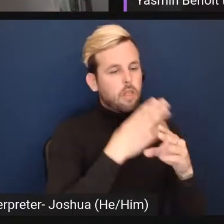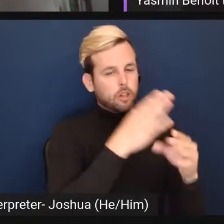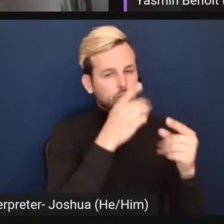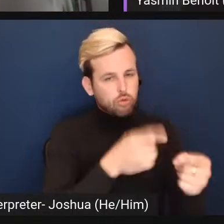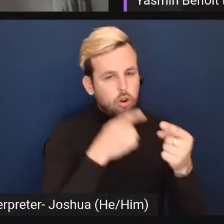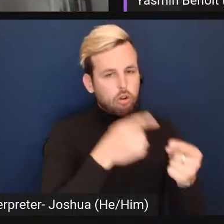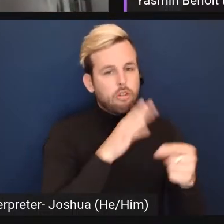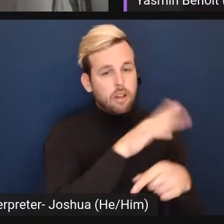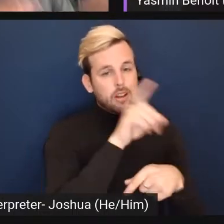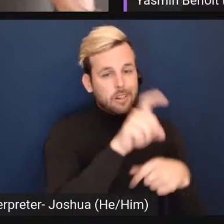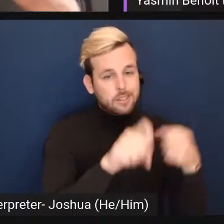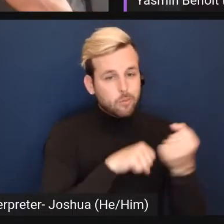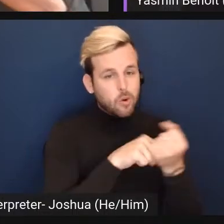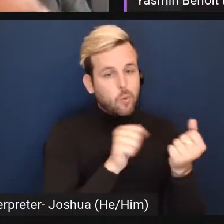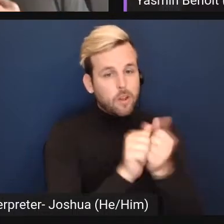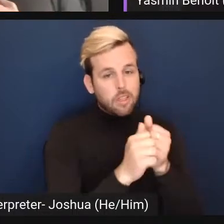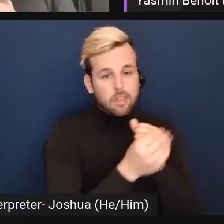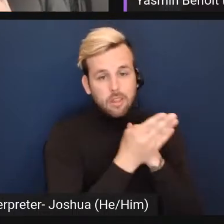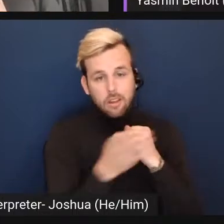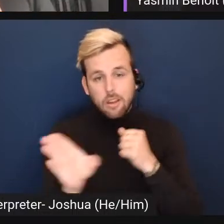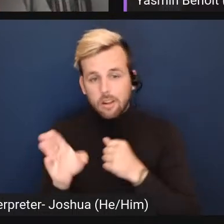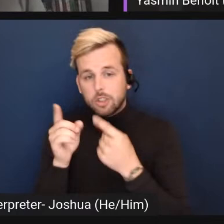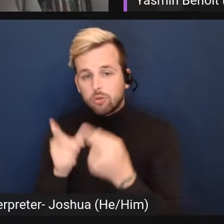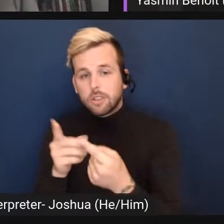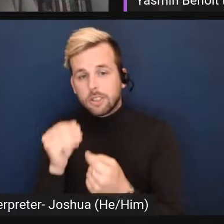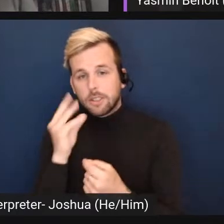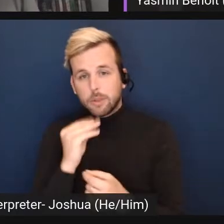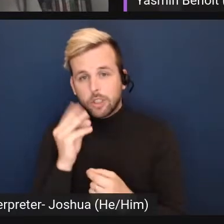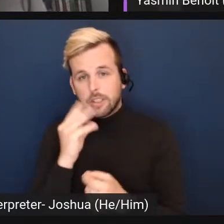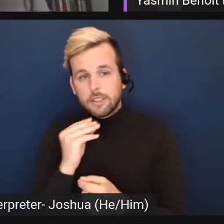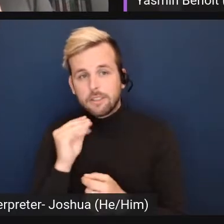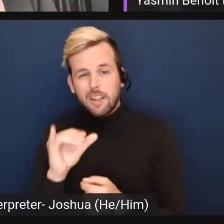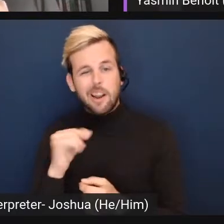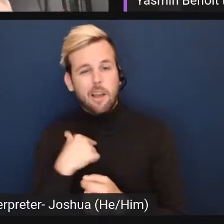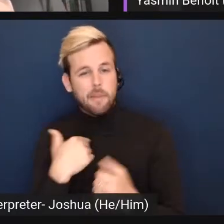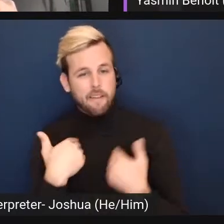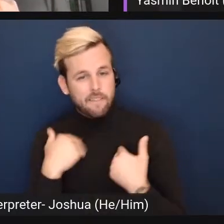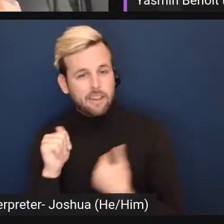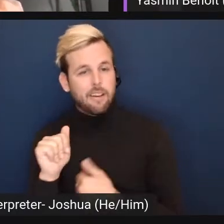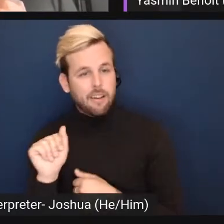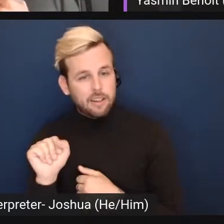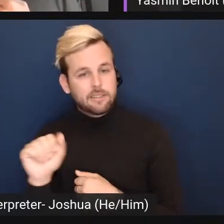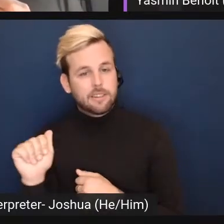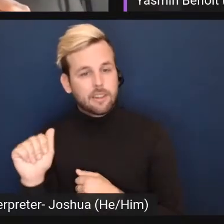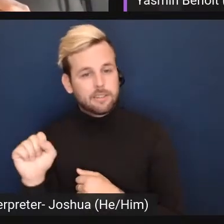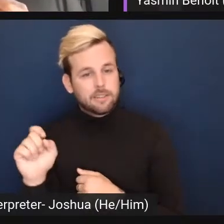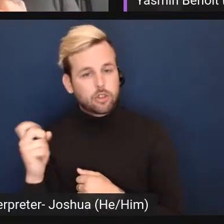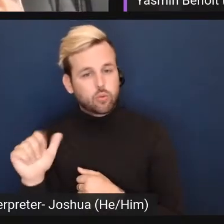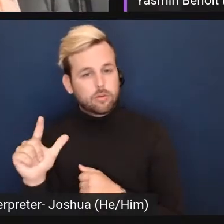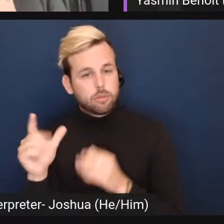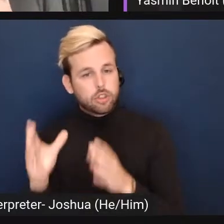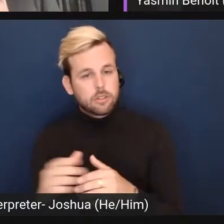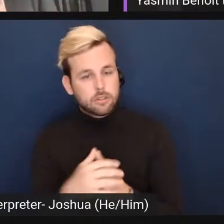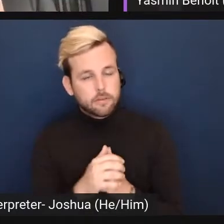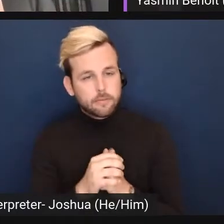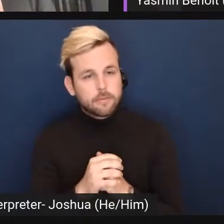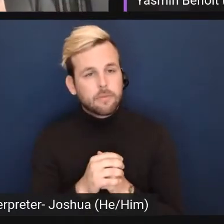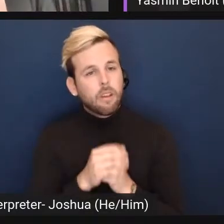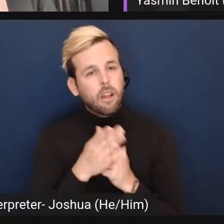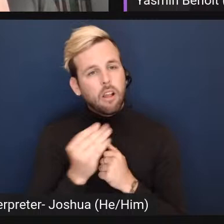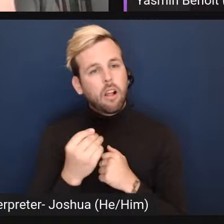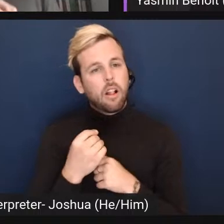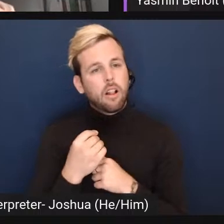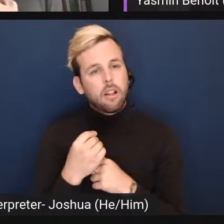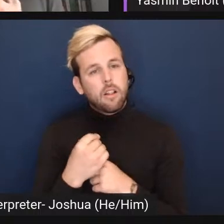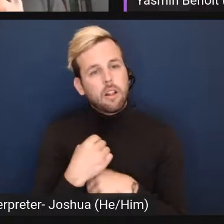the things they need support with and the struggles and experience that i'm having as an asexual person and i would